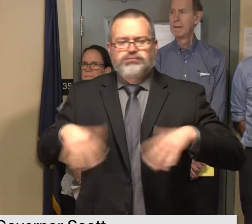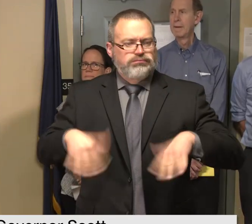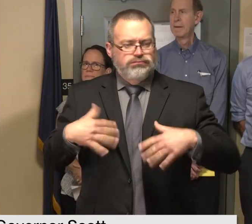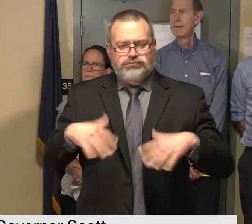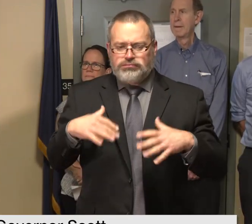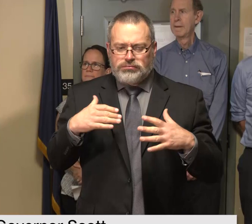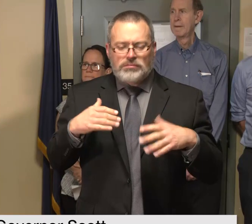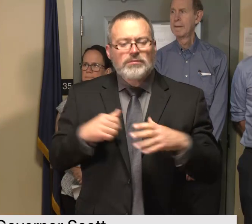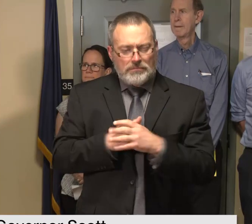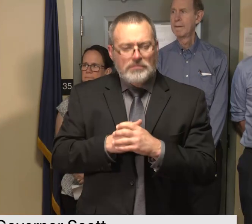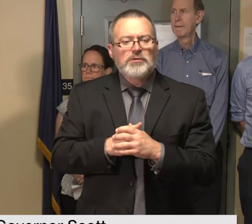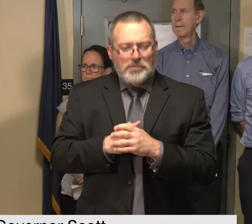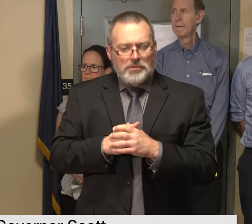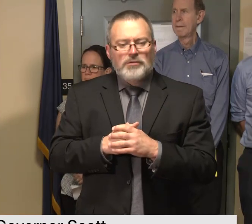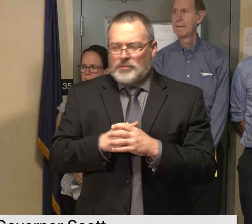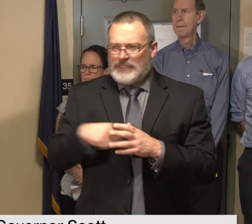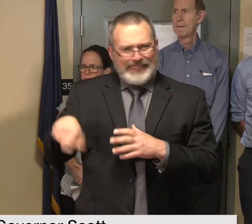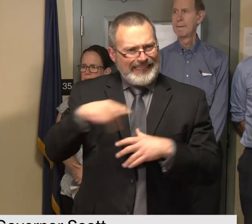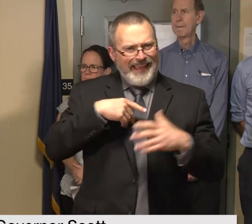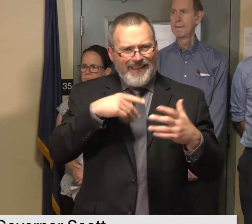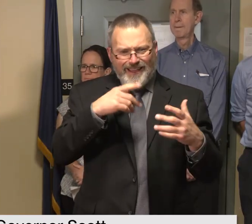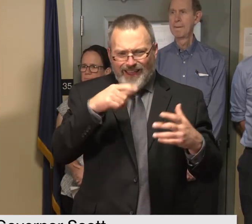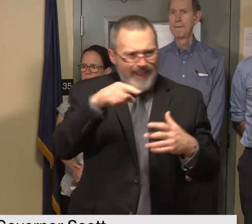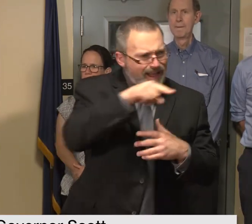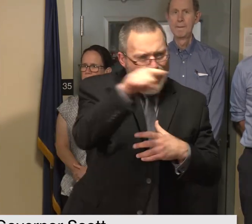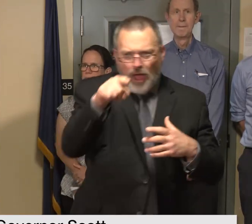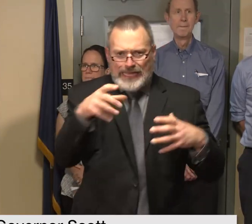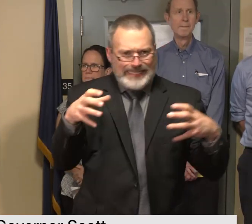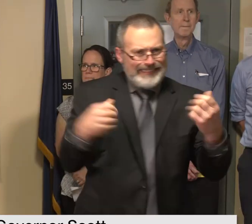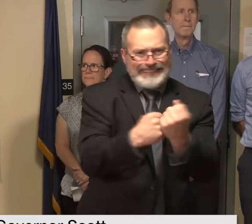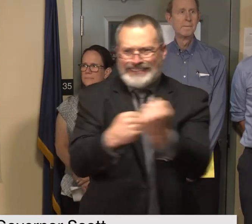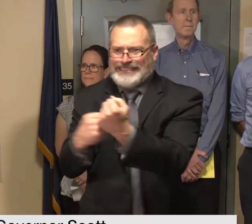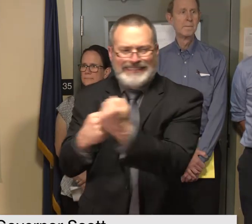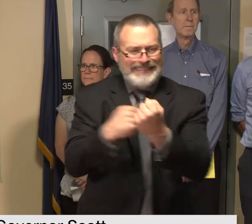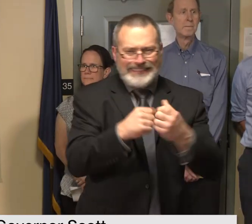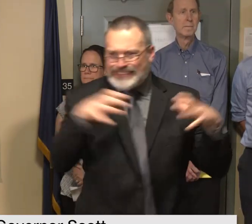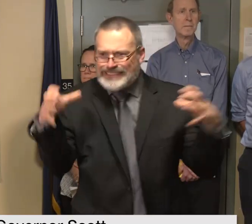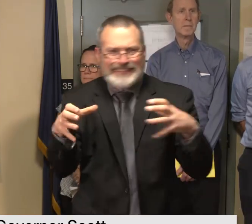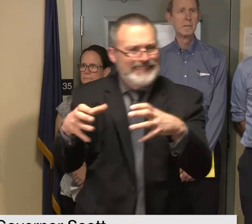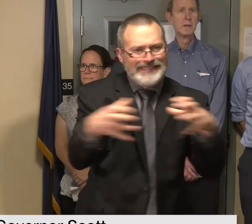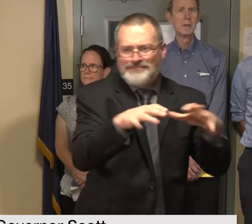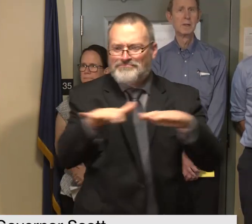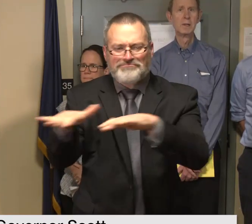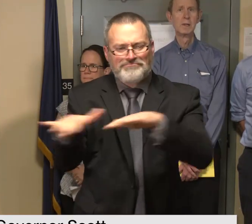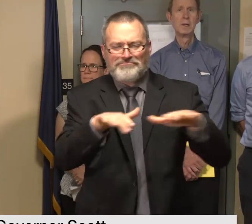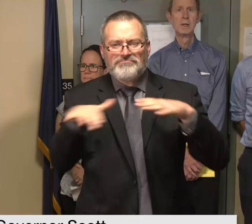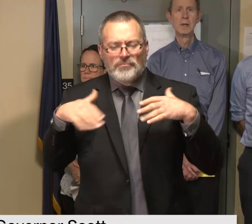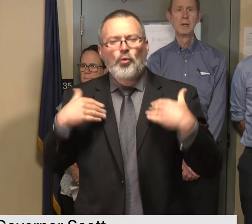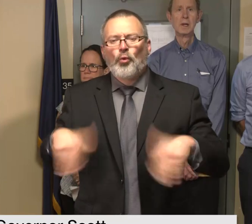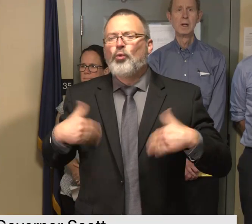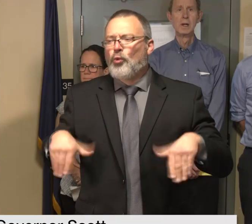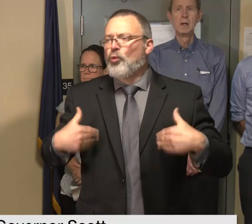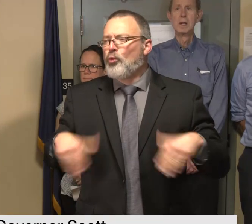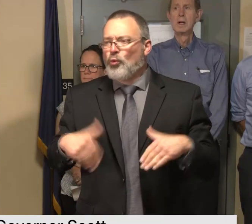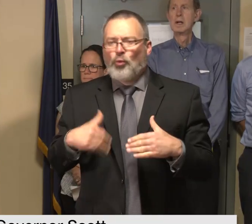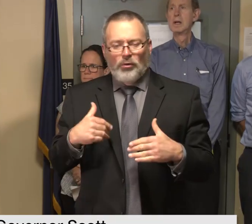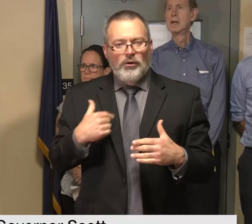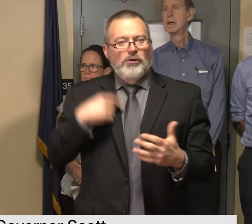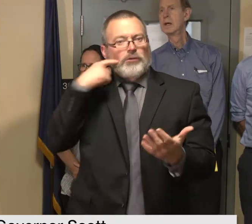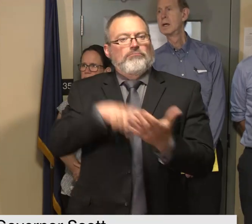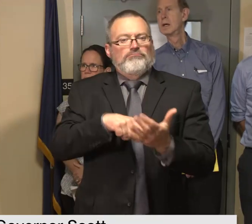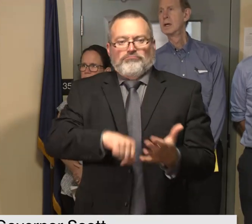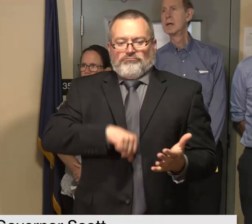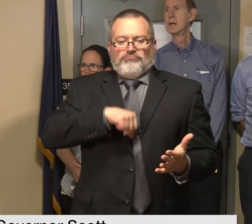come together doing what they can for their neighbors to help them get through this we're continuing